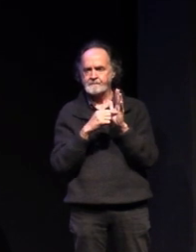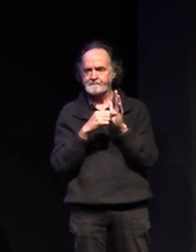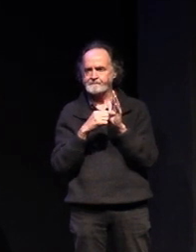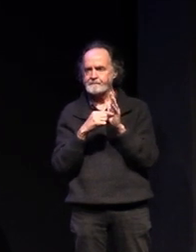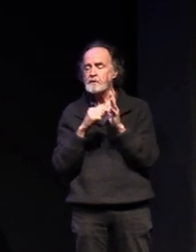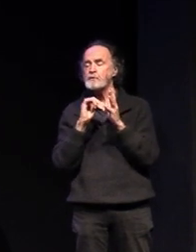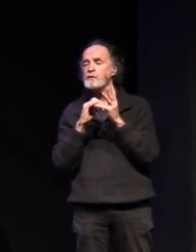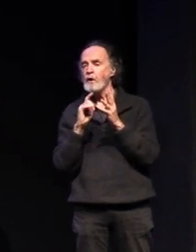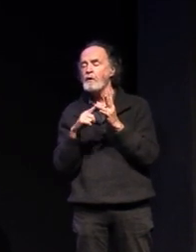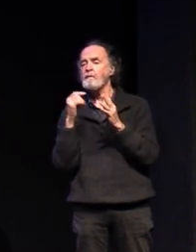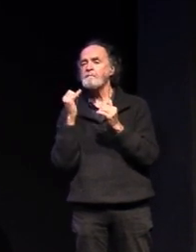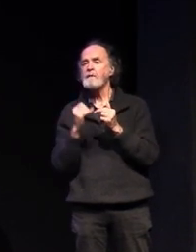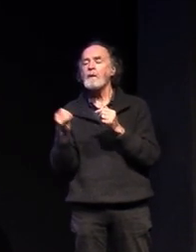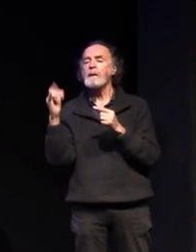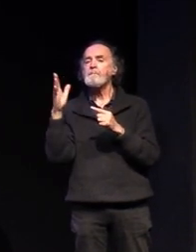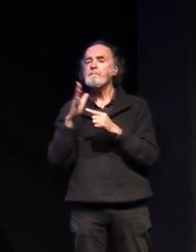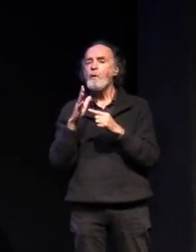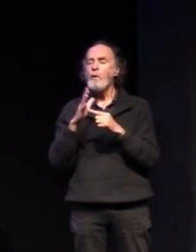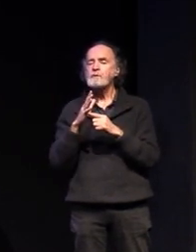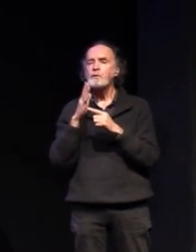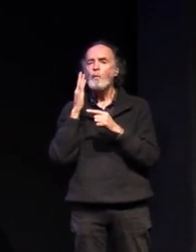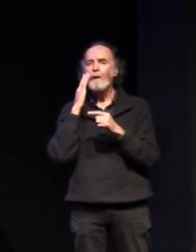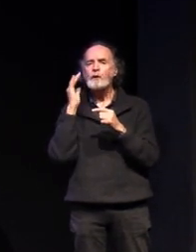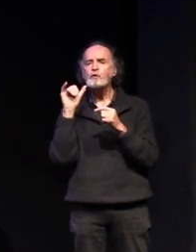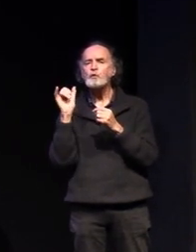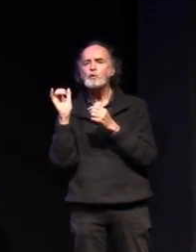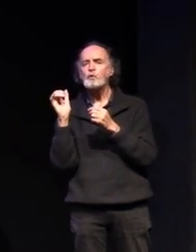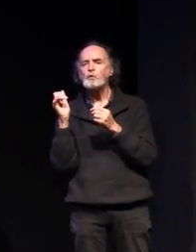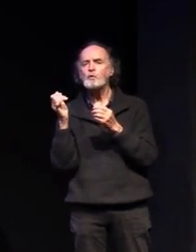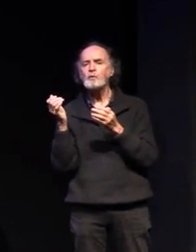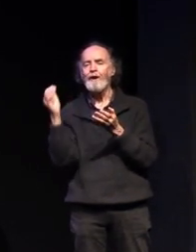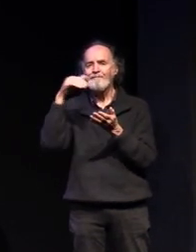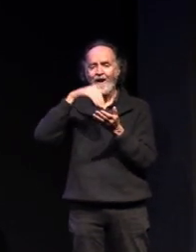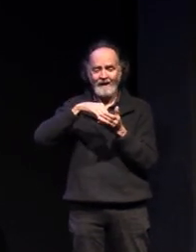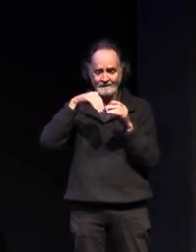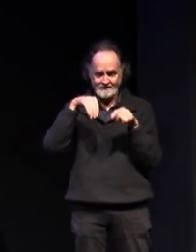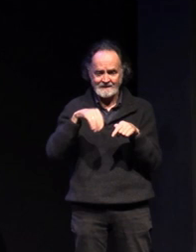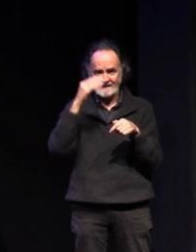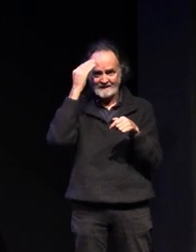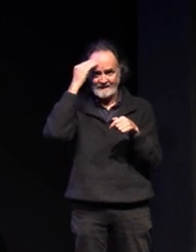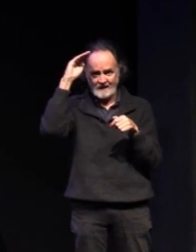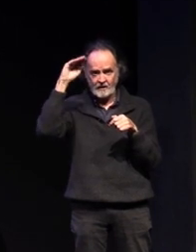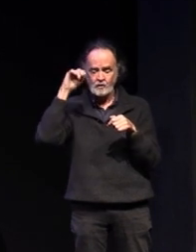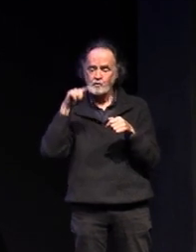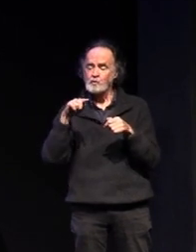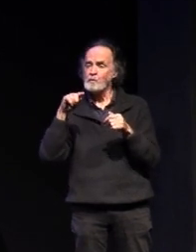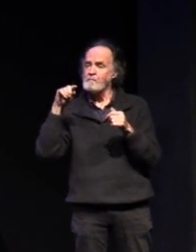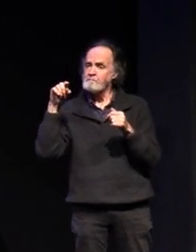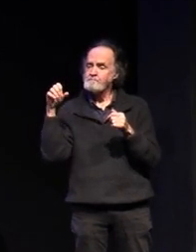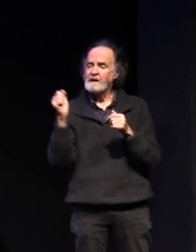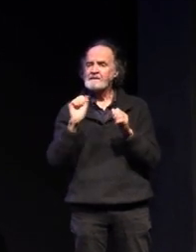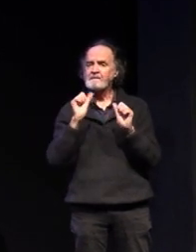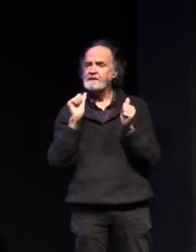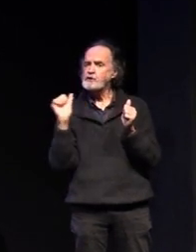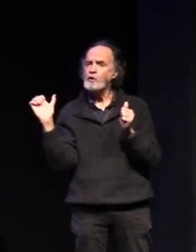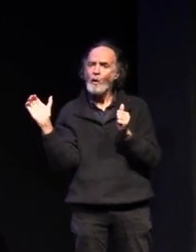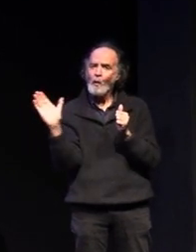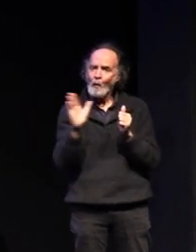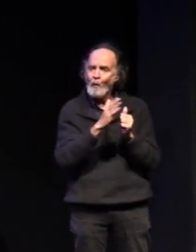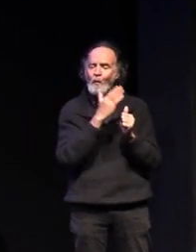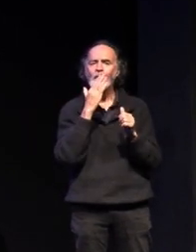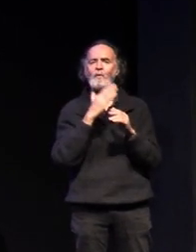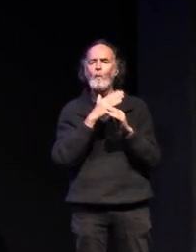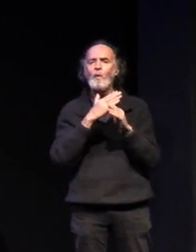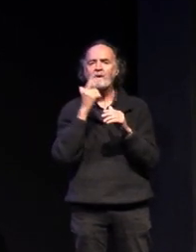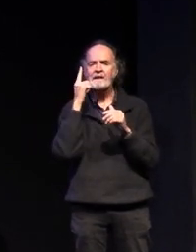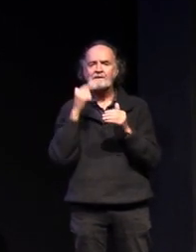so it's really important when you move into the senior years in education that you are completing all of the set work from your teachers